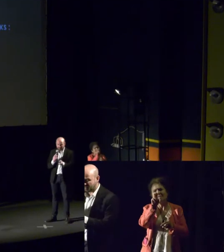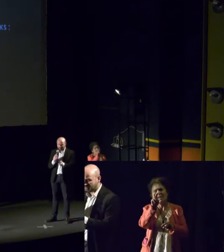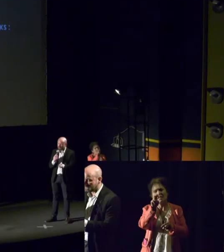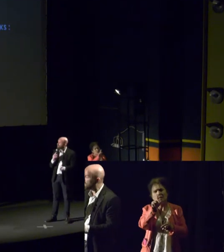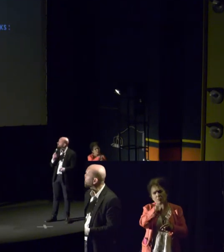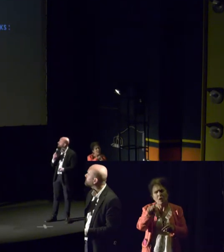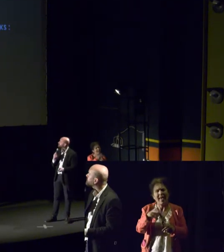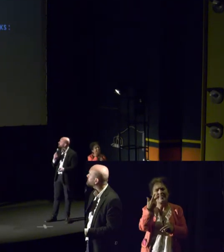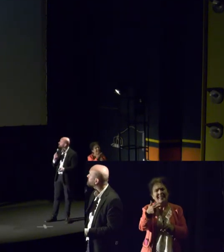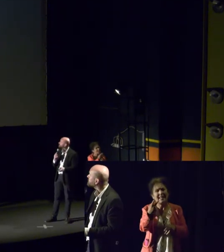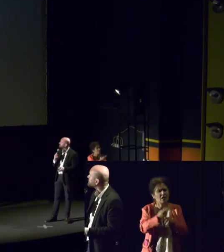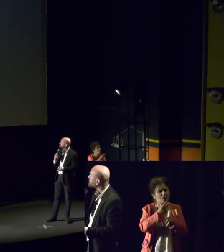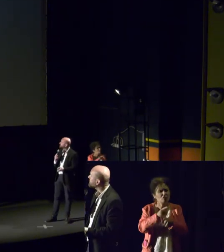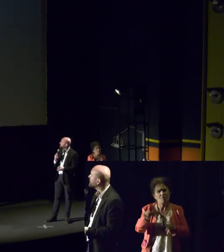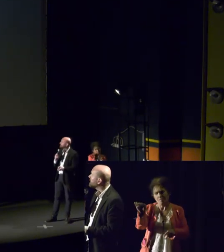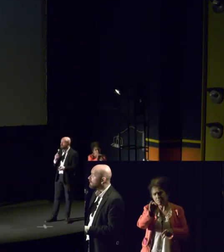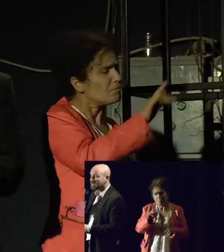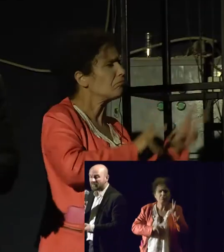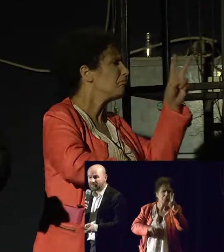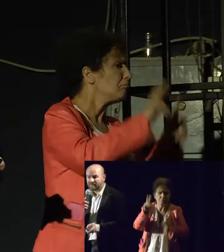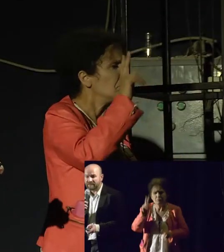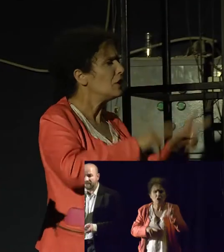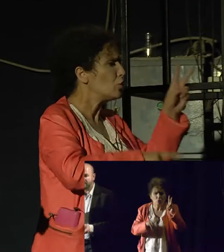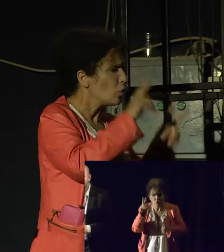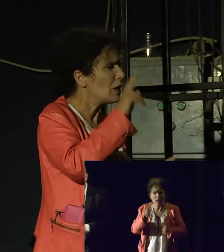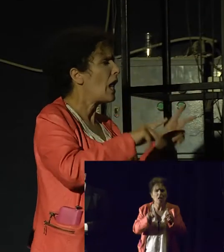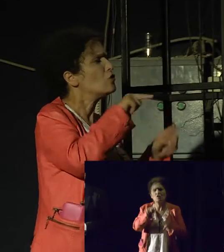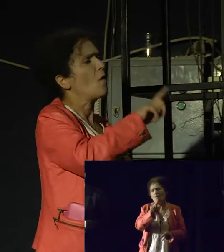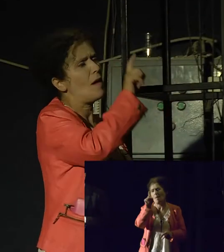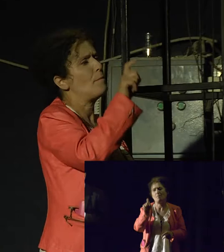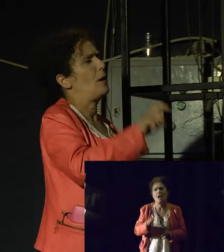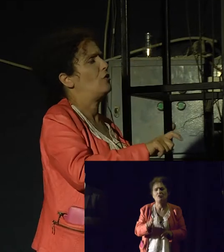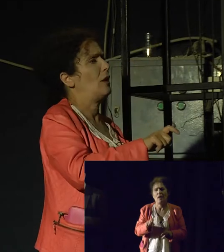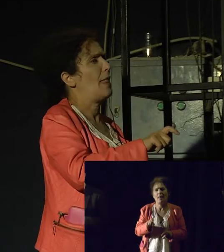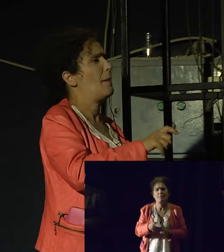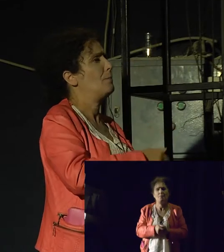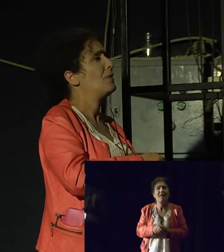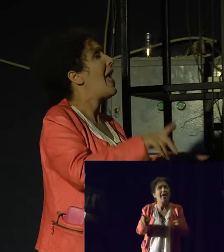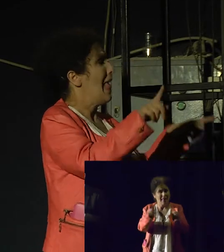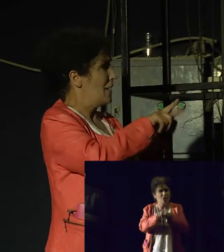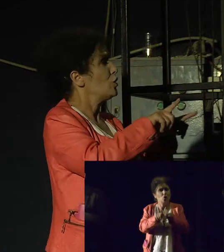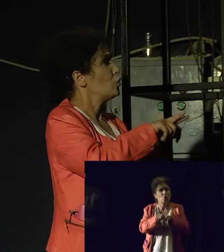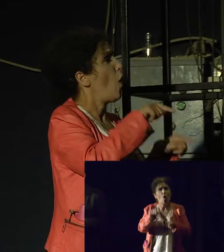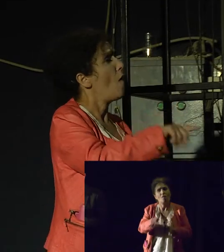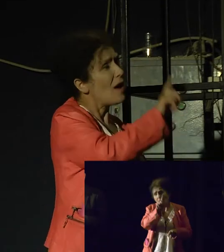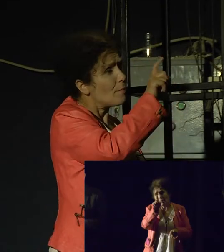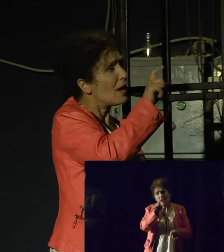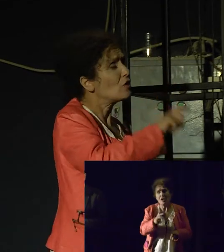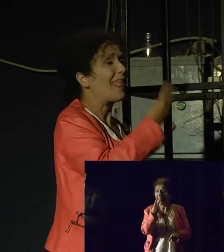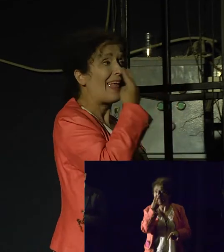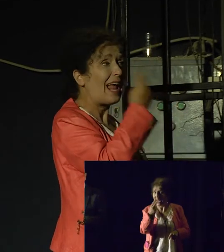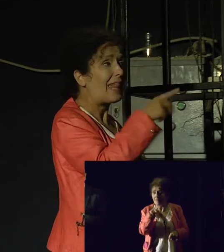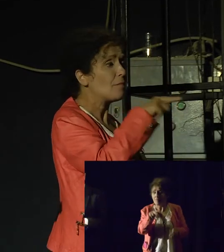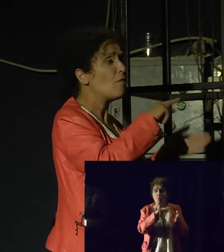strategize these issues. We've also seen that these issues also have entered politics and have even become a geopolitical